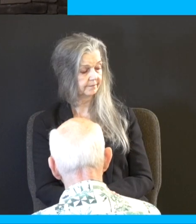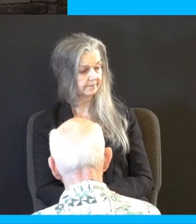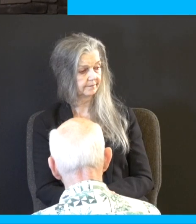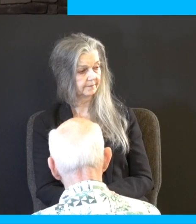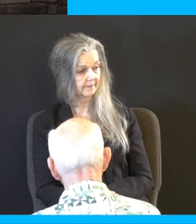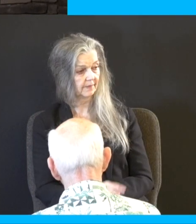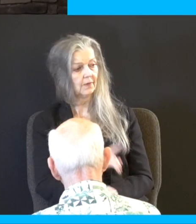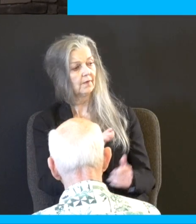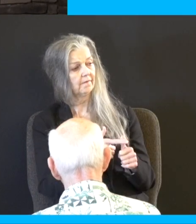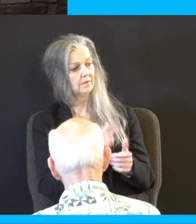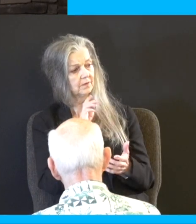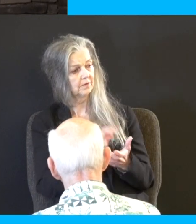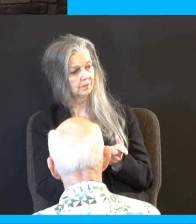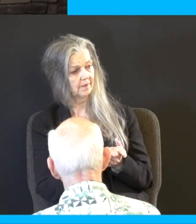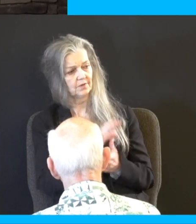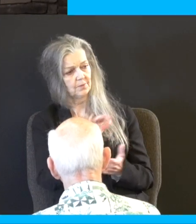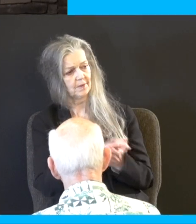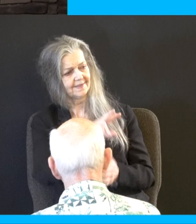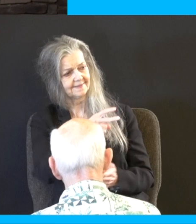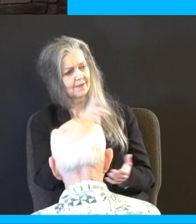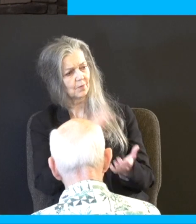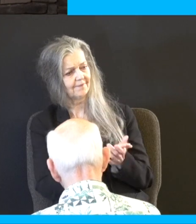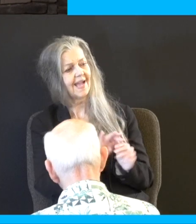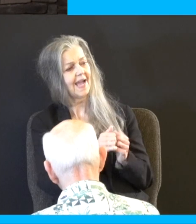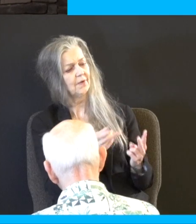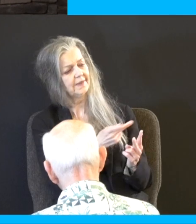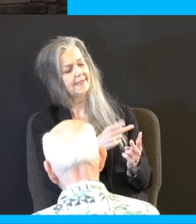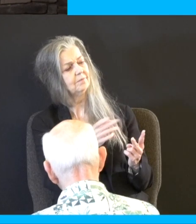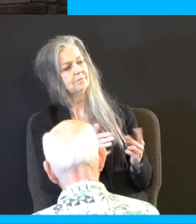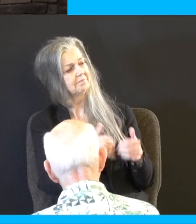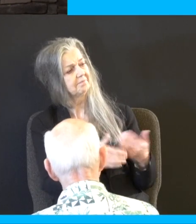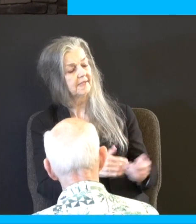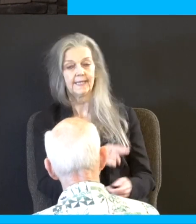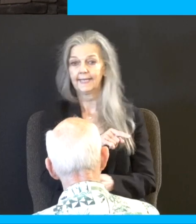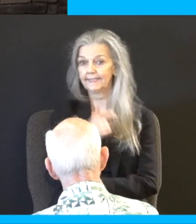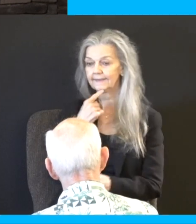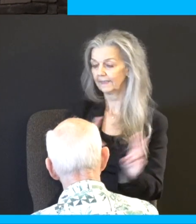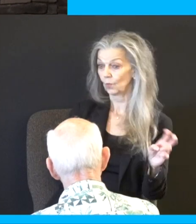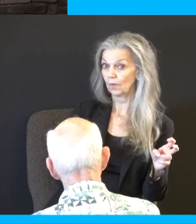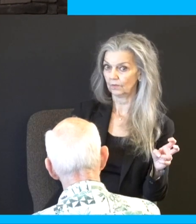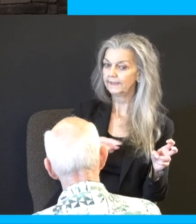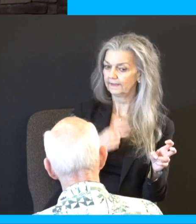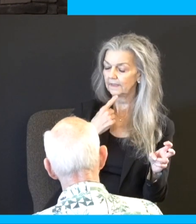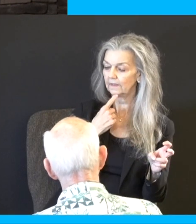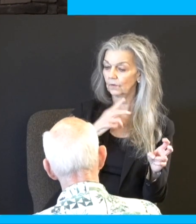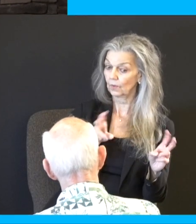your first wife and you married your second wife, I mean, how'd that go with your first wife? And he said, quote, I'm saying quote, not me.